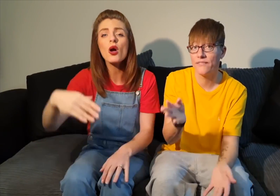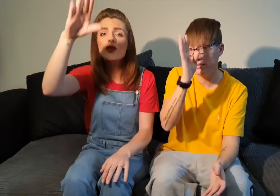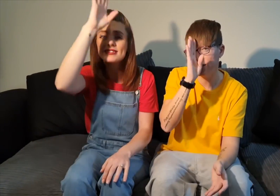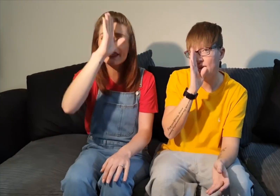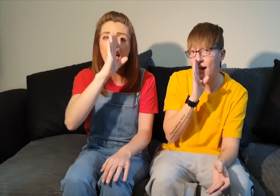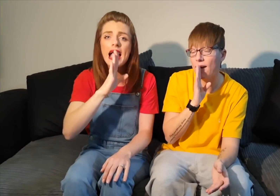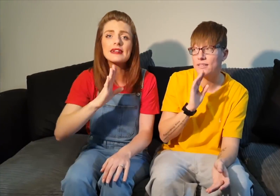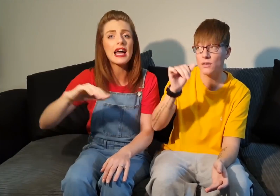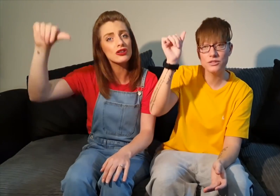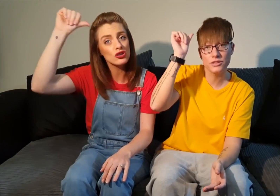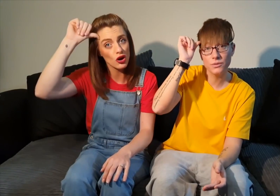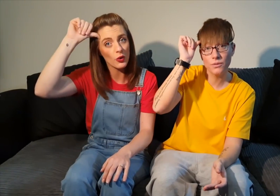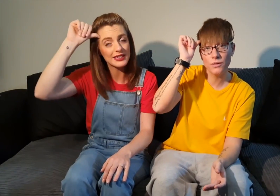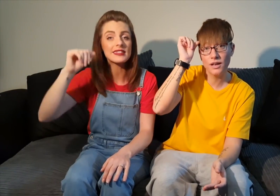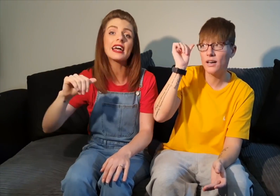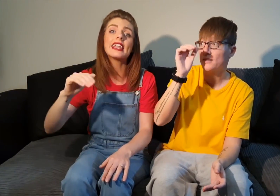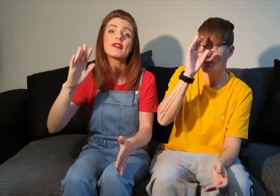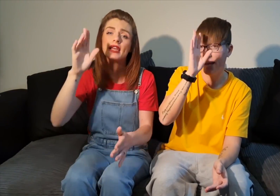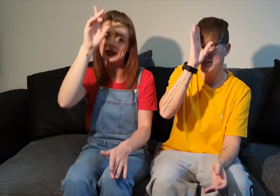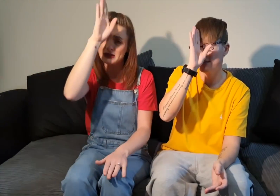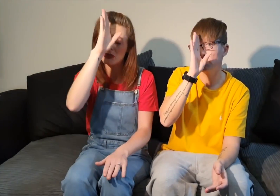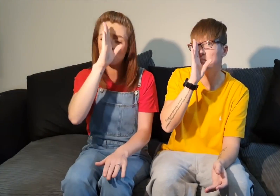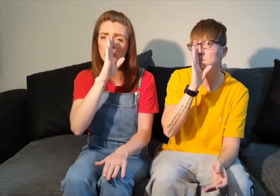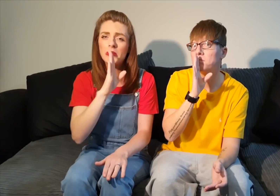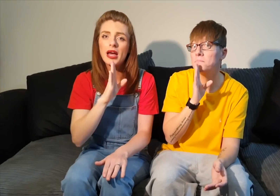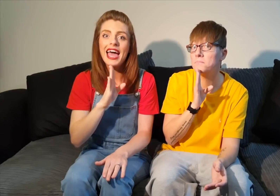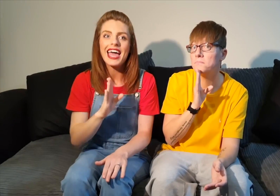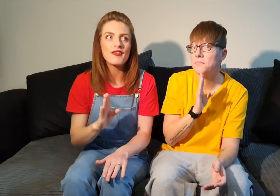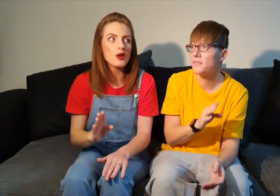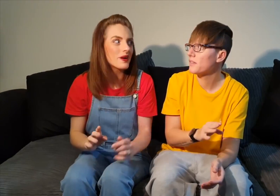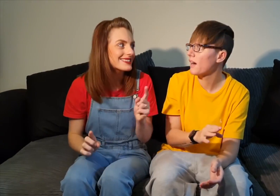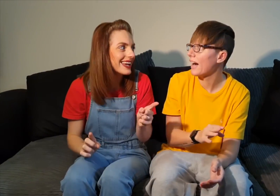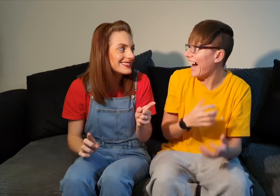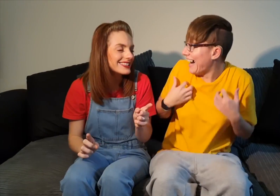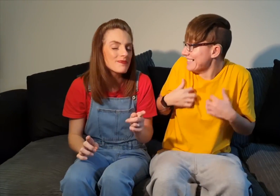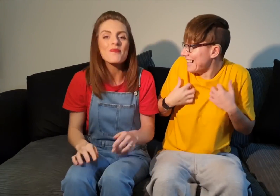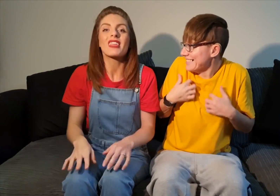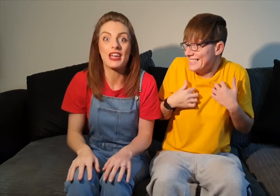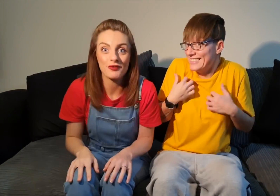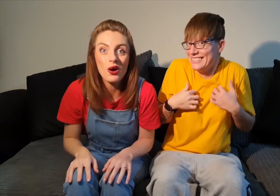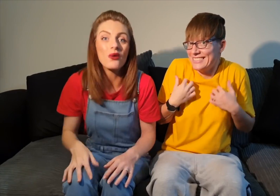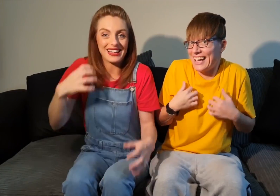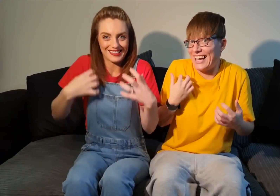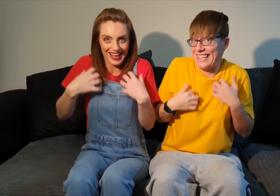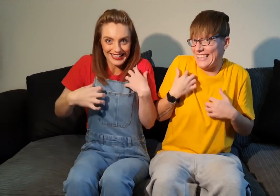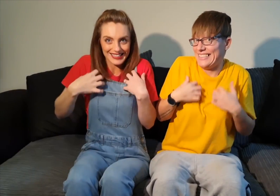you're sad and you know it sign like this if you're excited if you're excited